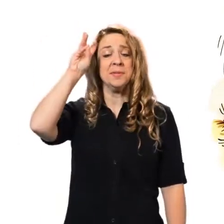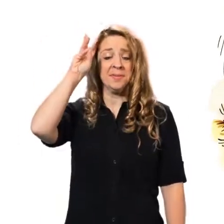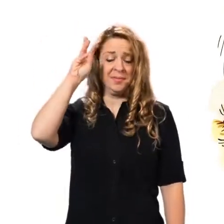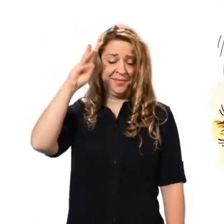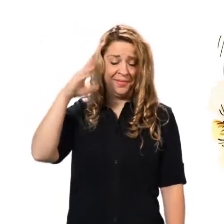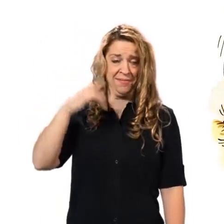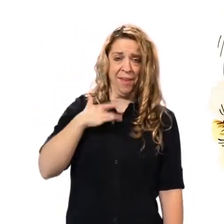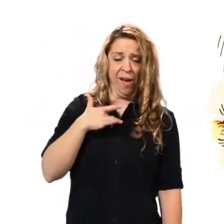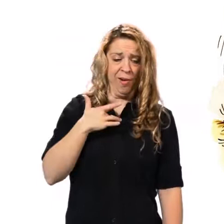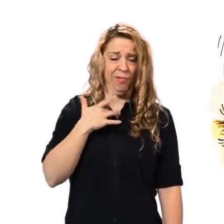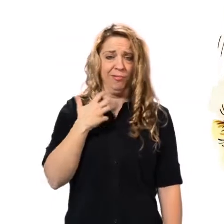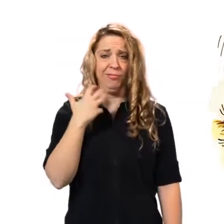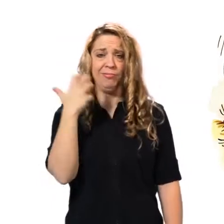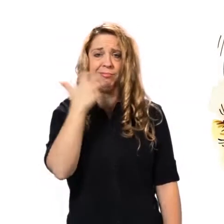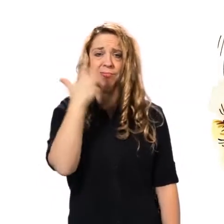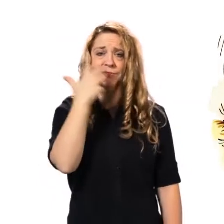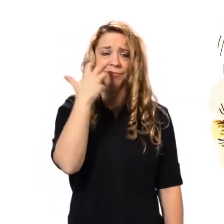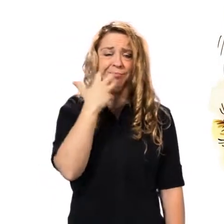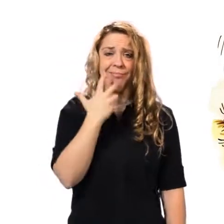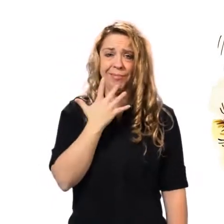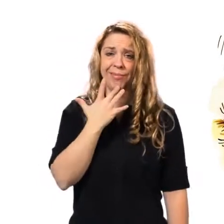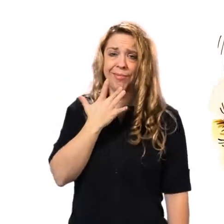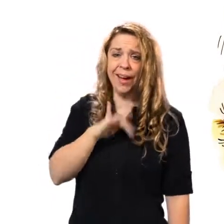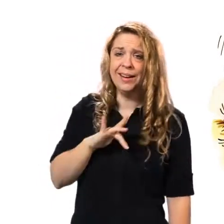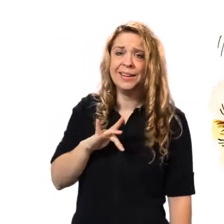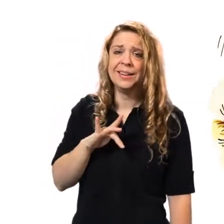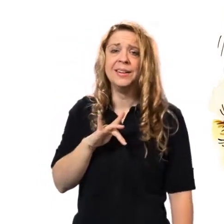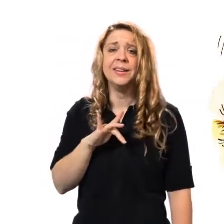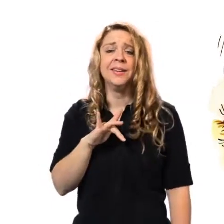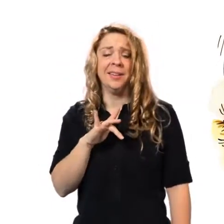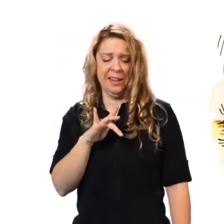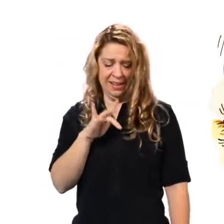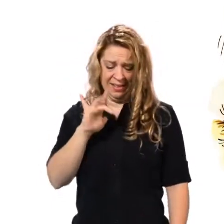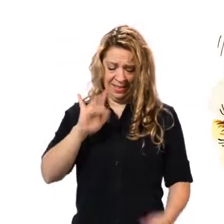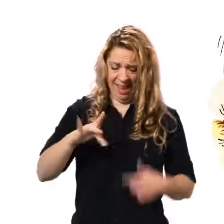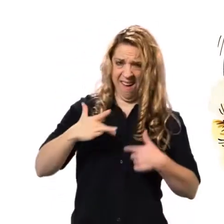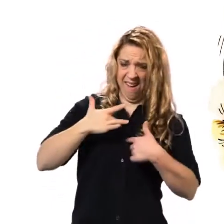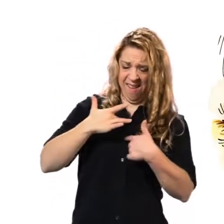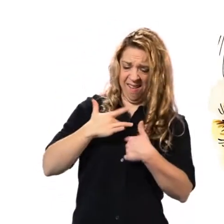And no word could ever describe just how lucky Wilbur felt.